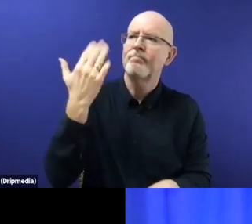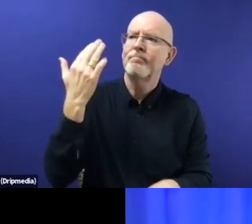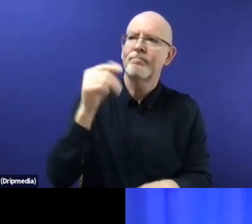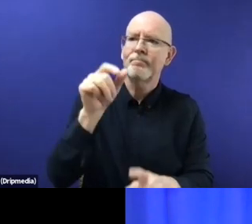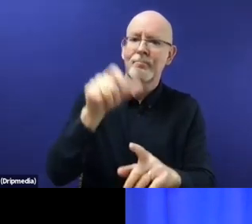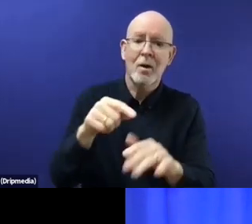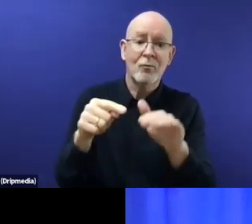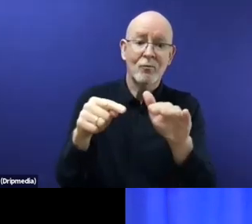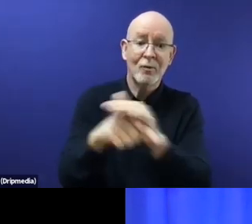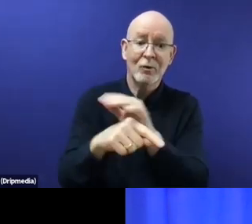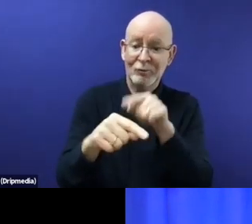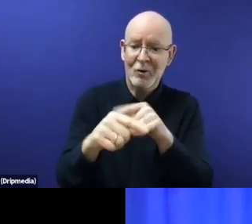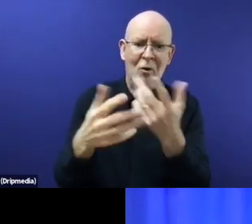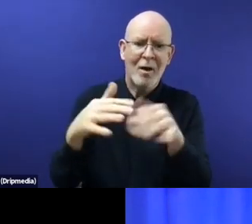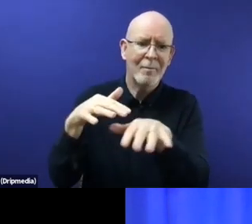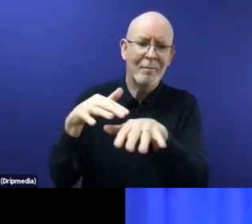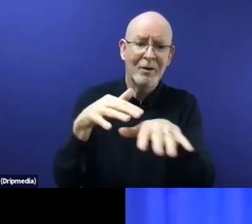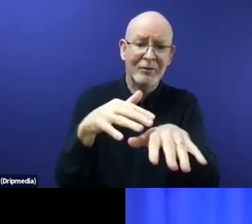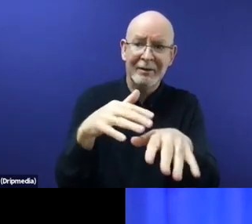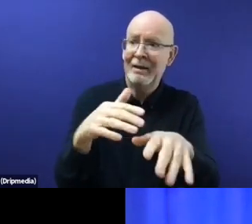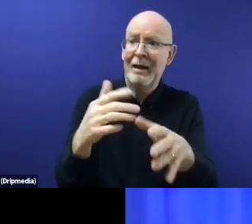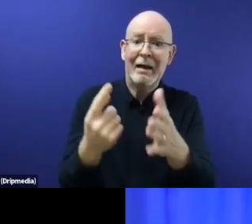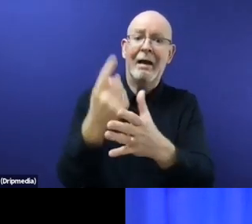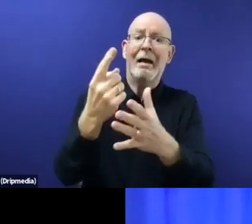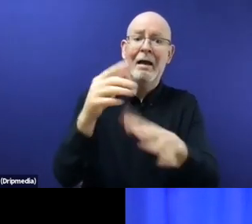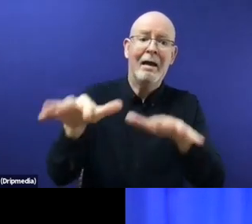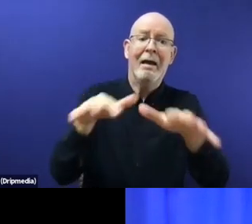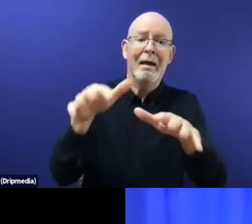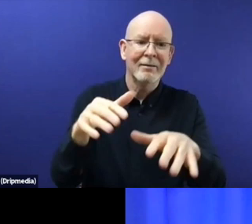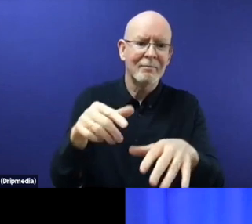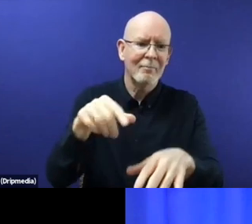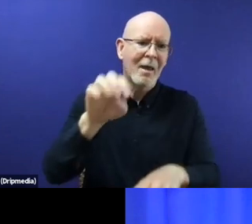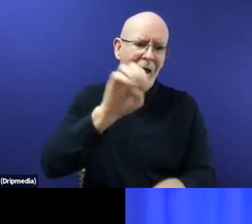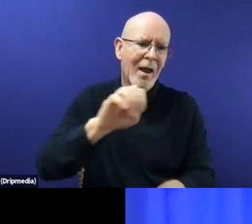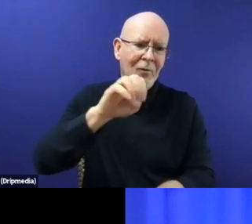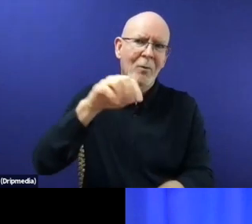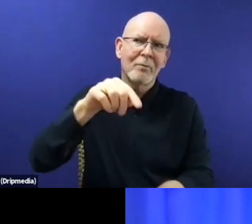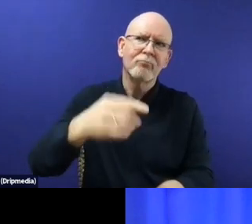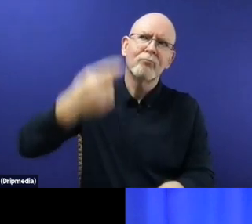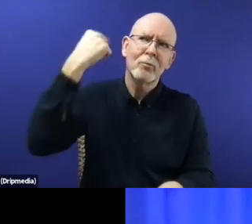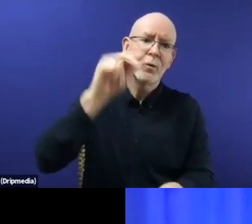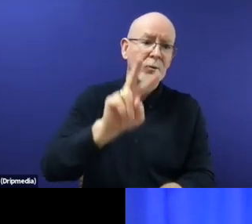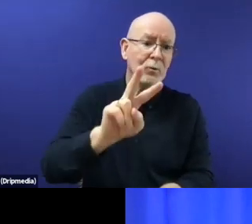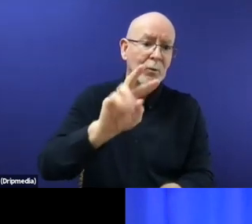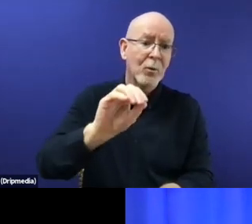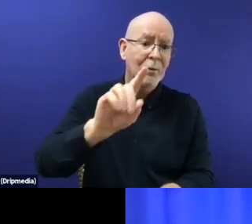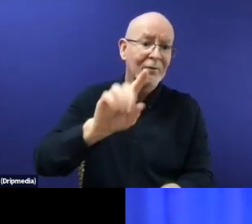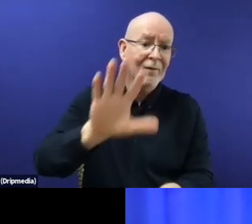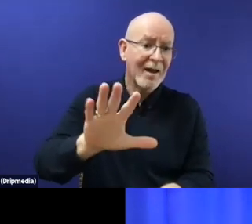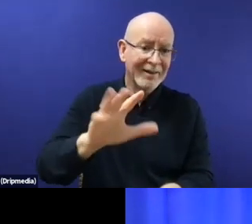at solidarity and at that time, and then we see and then compare it to now, we see